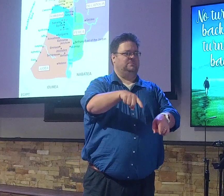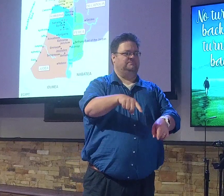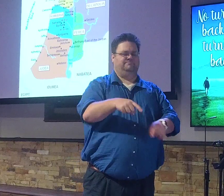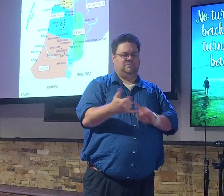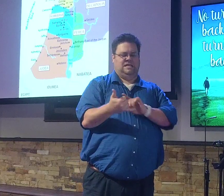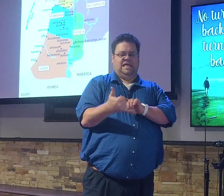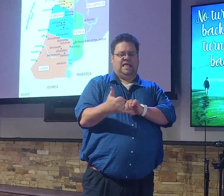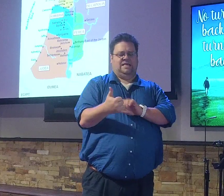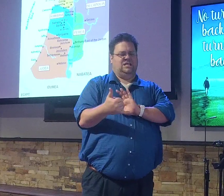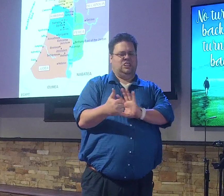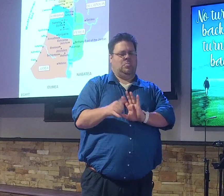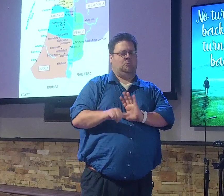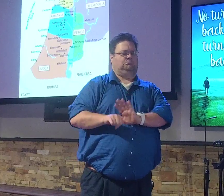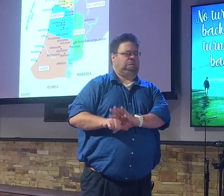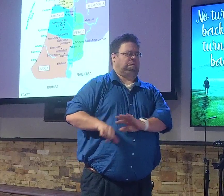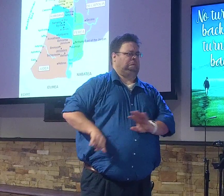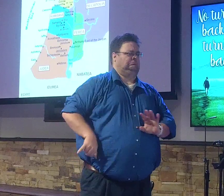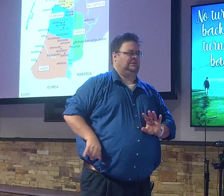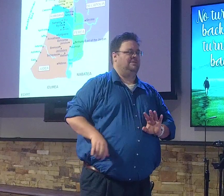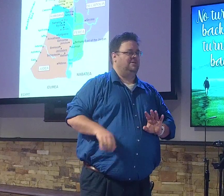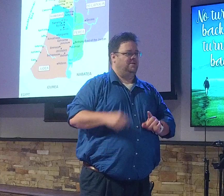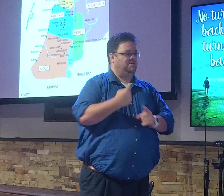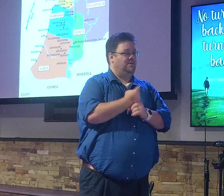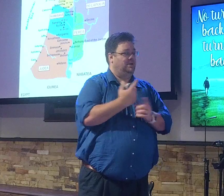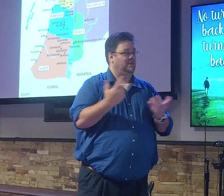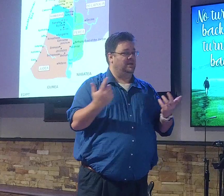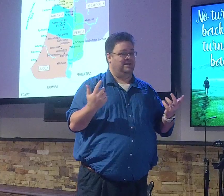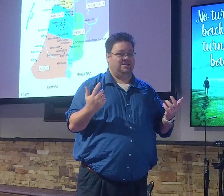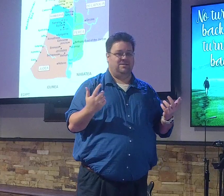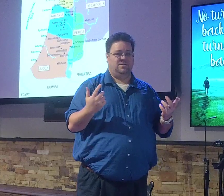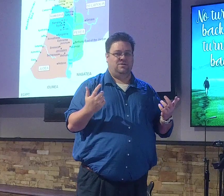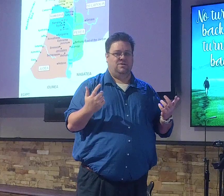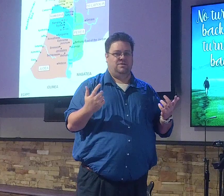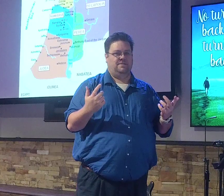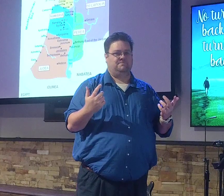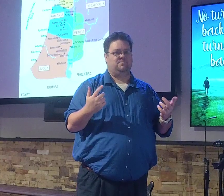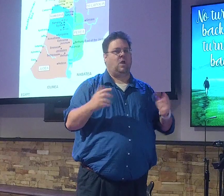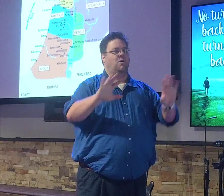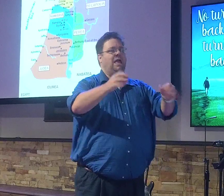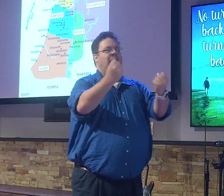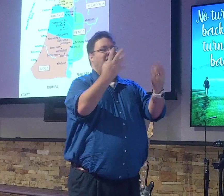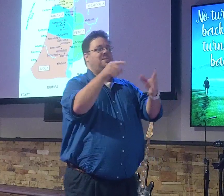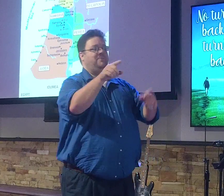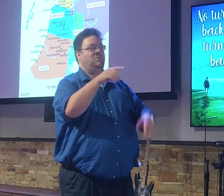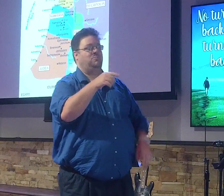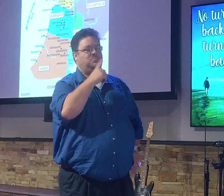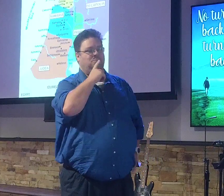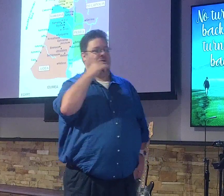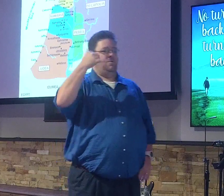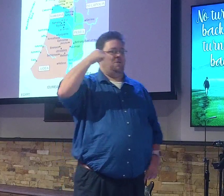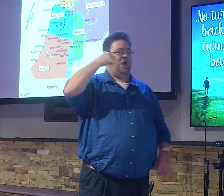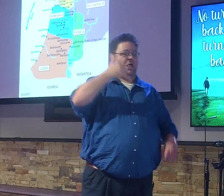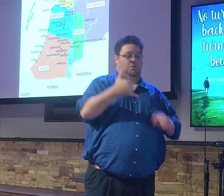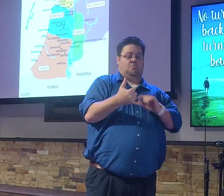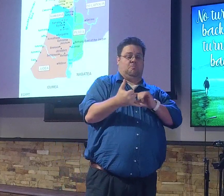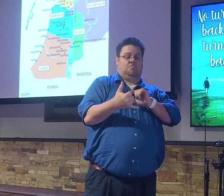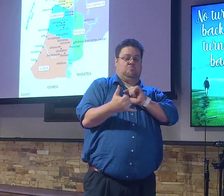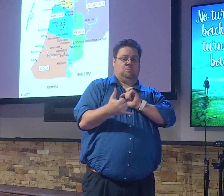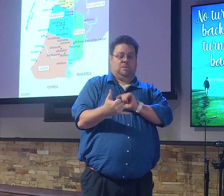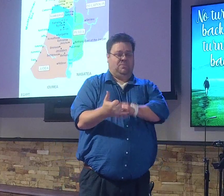All right, let me go a step further. This is real good confession time right now. How many of you would even say this? I've gotten a phone call,